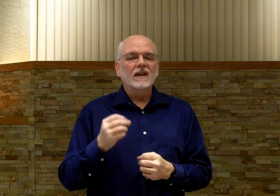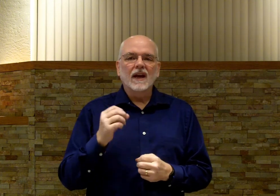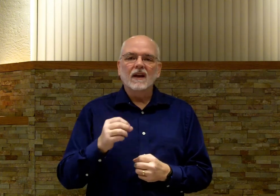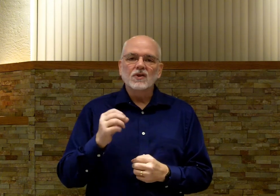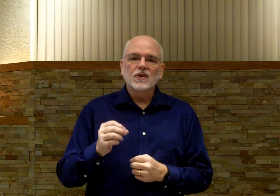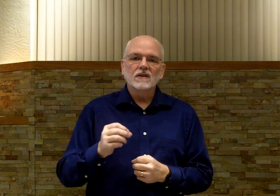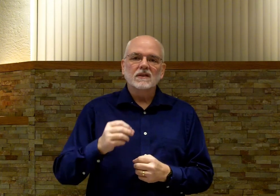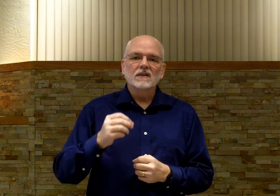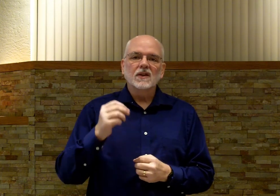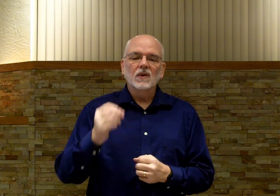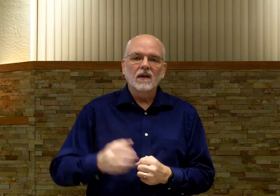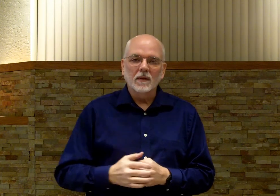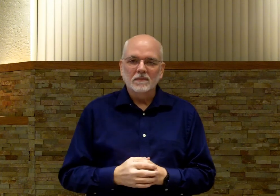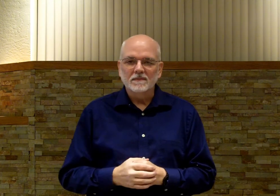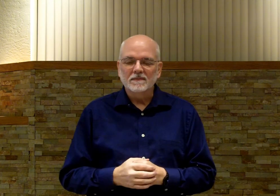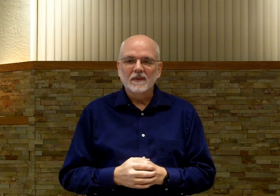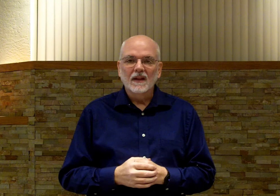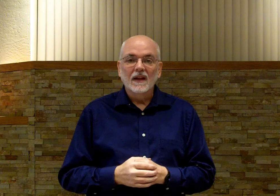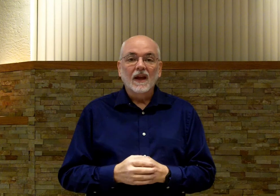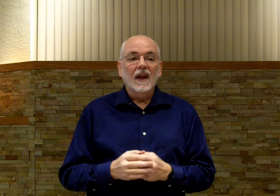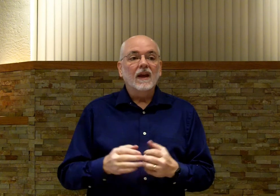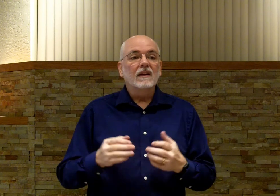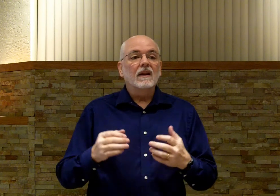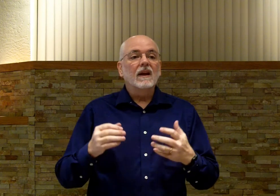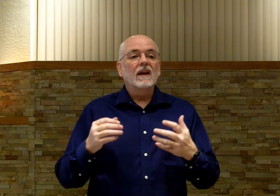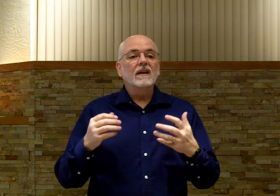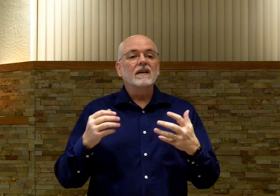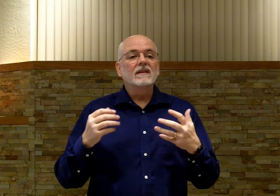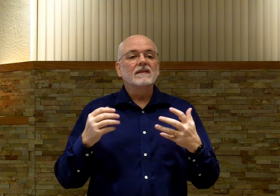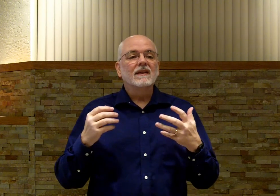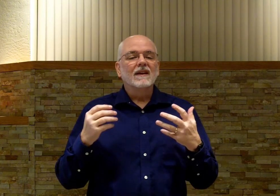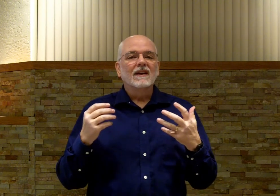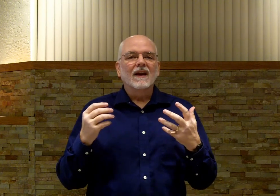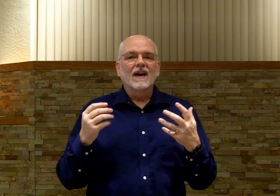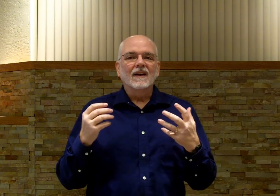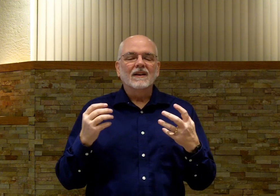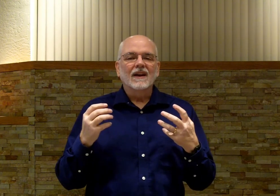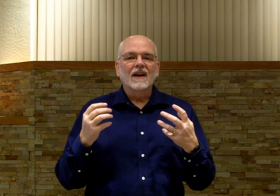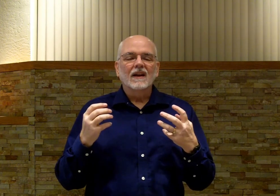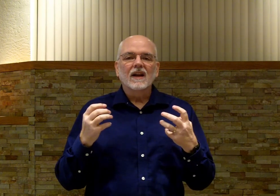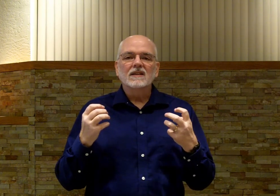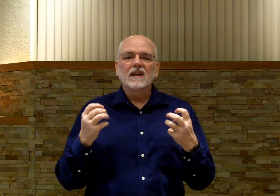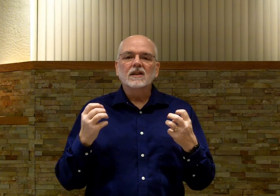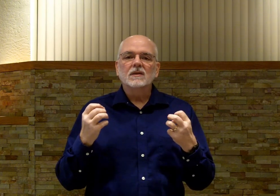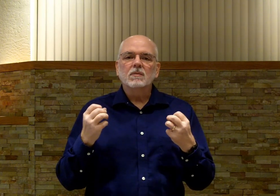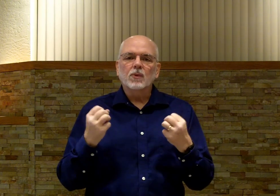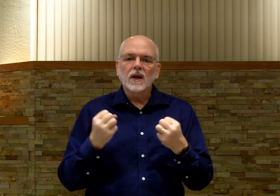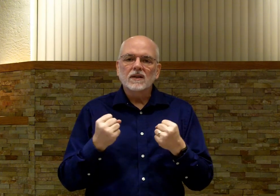telling Jesus that you love him. And it is an expressive,